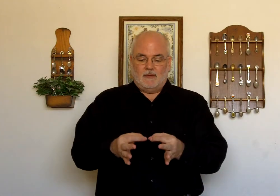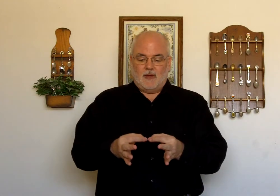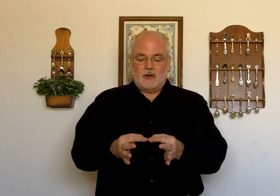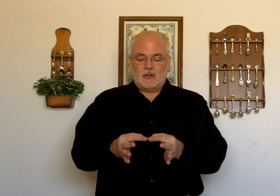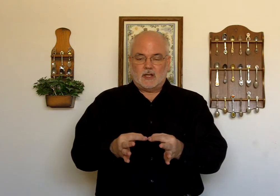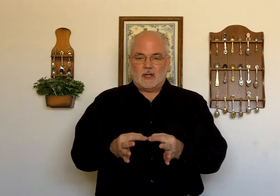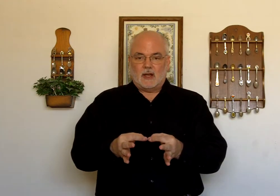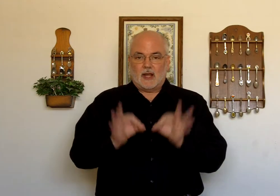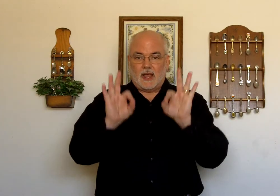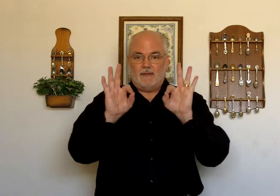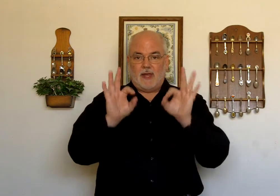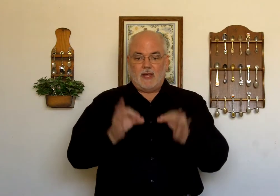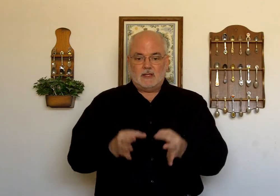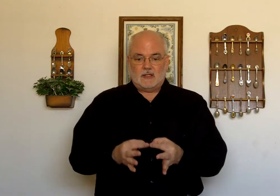Fingers. Like F hands.